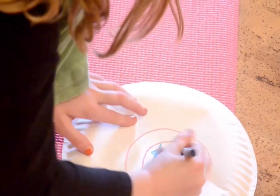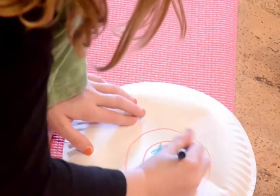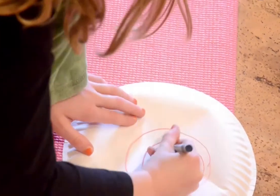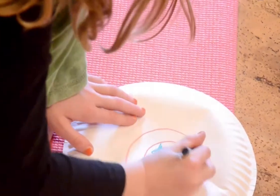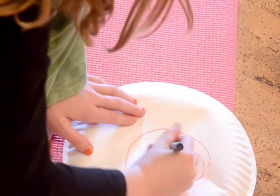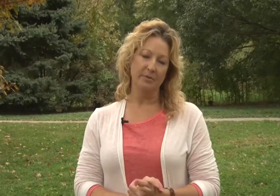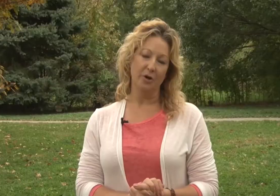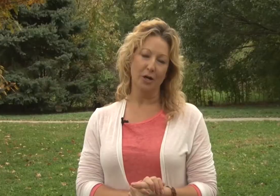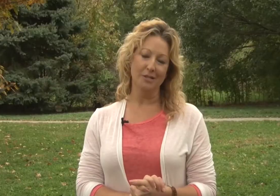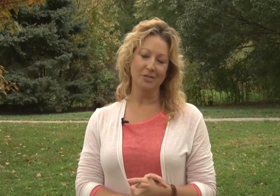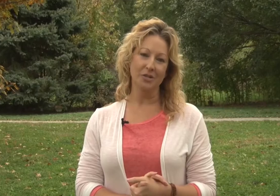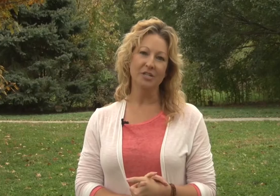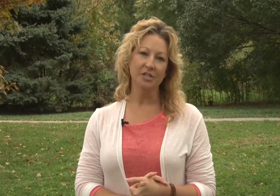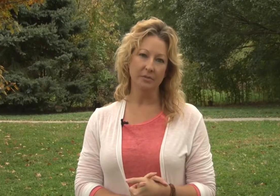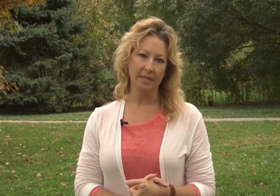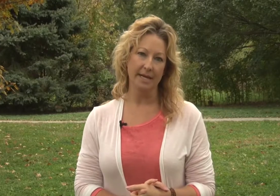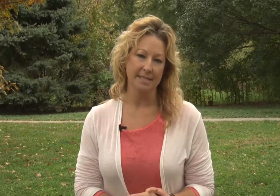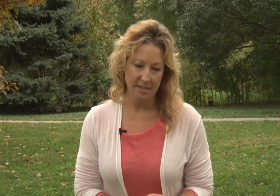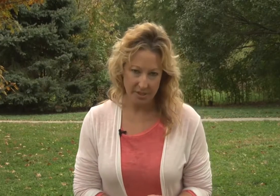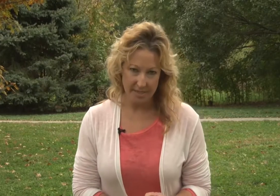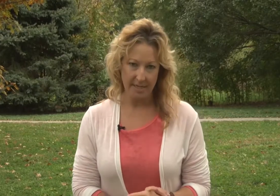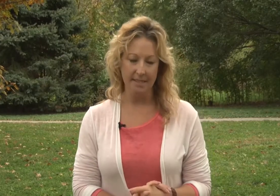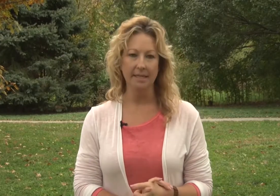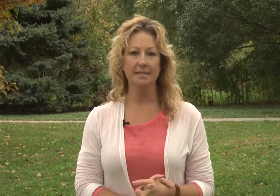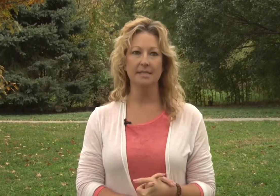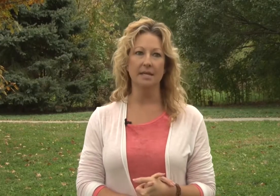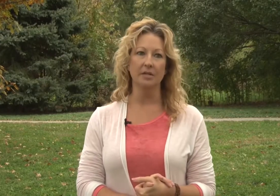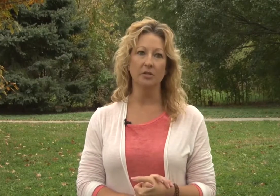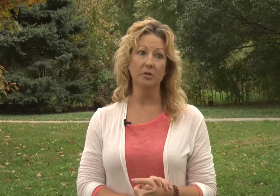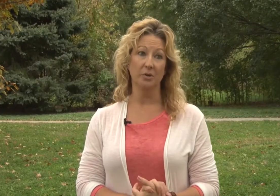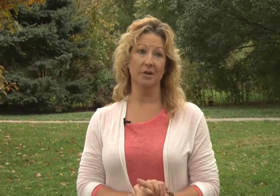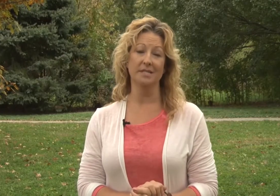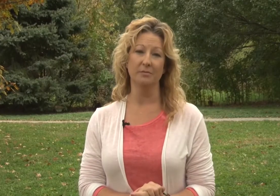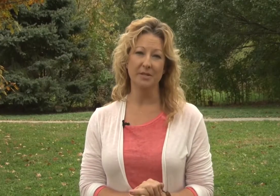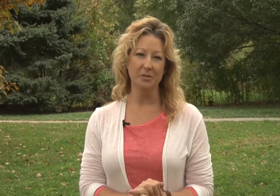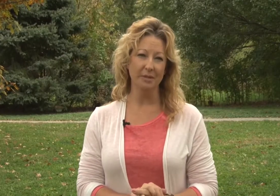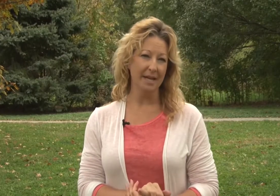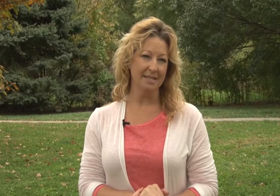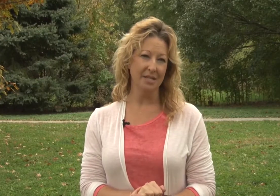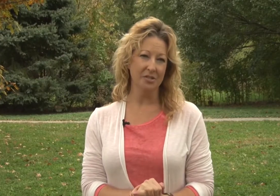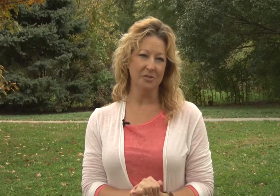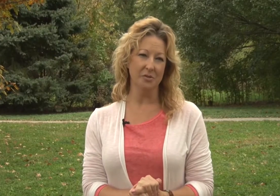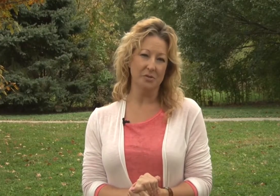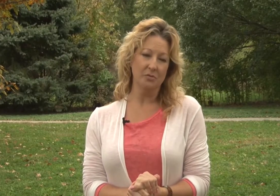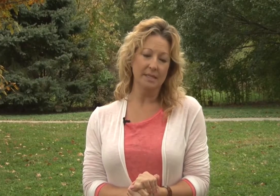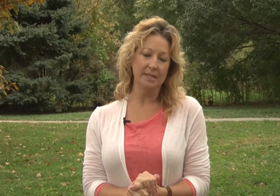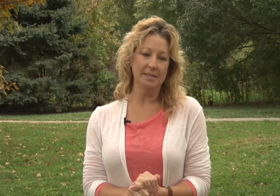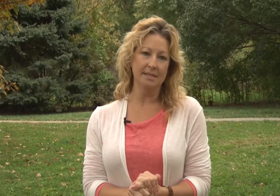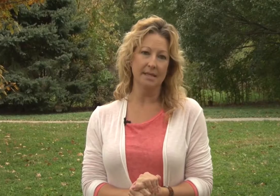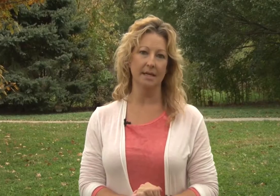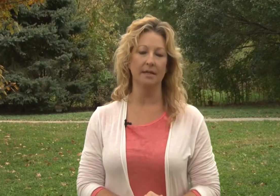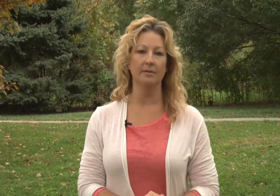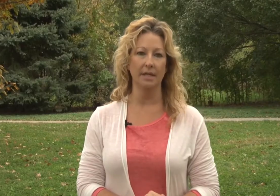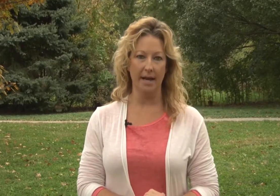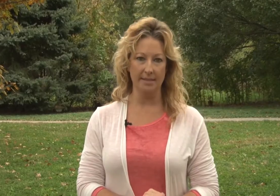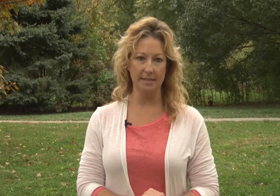And some of our concentration and relaxation techniques include progressive muscle relaxation. So squeezing and then relaxing.